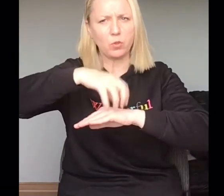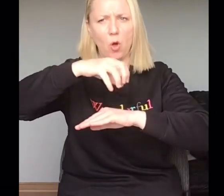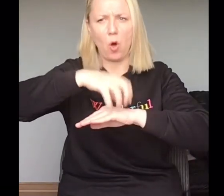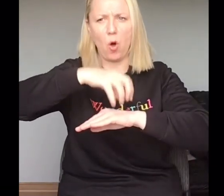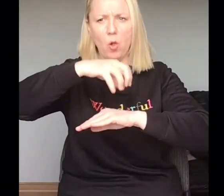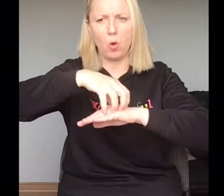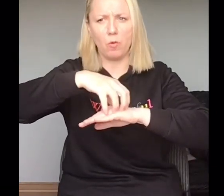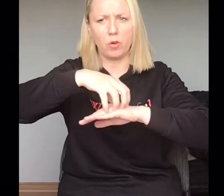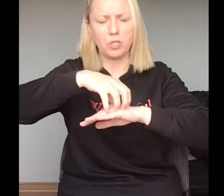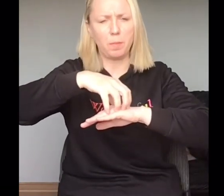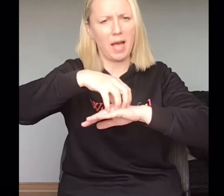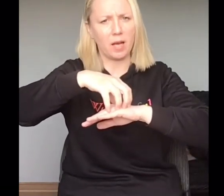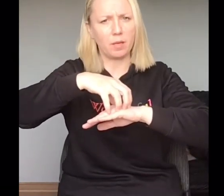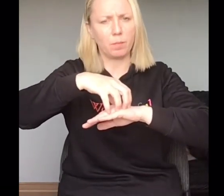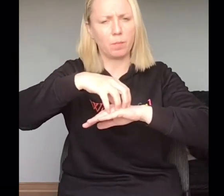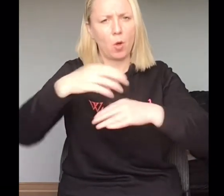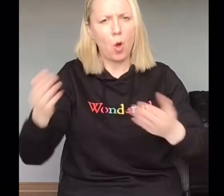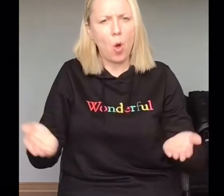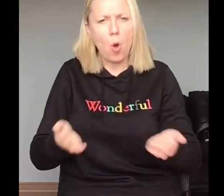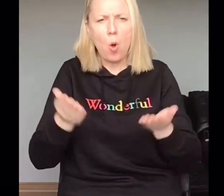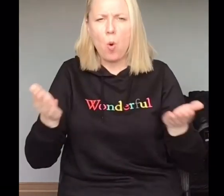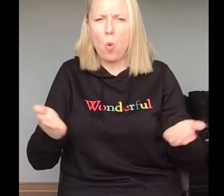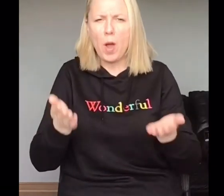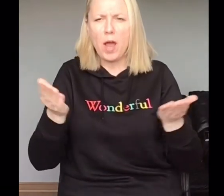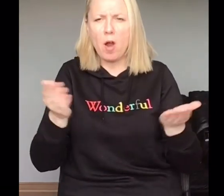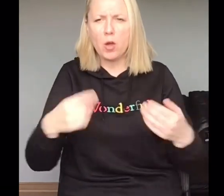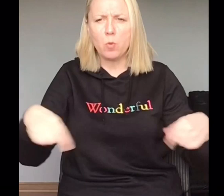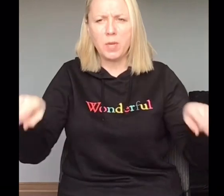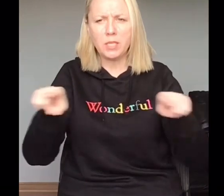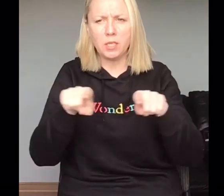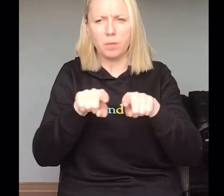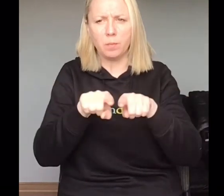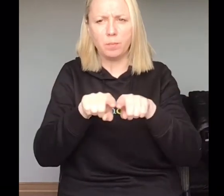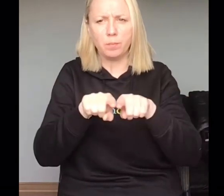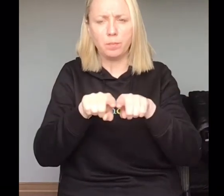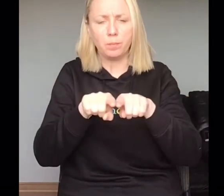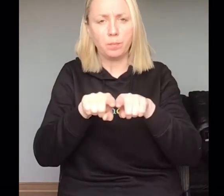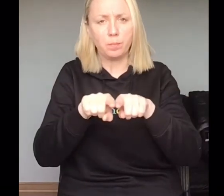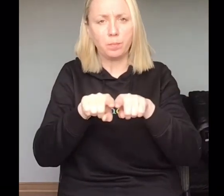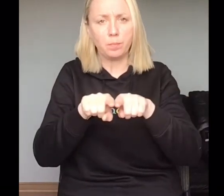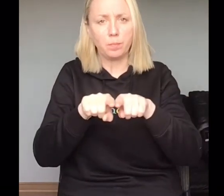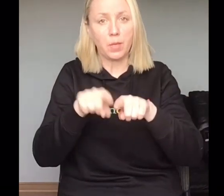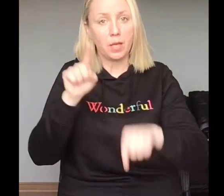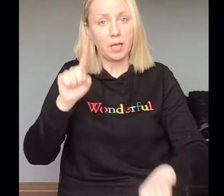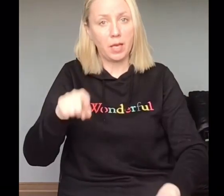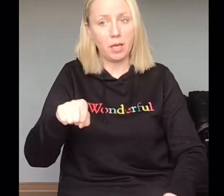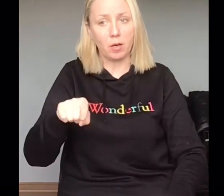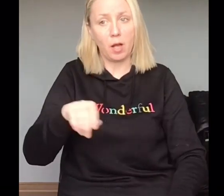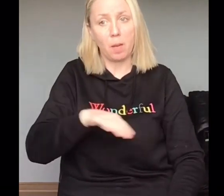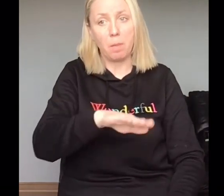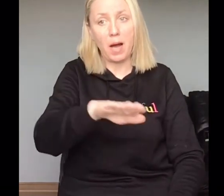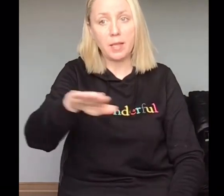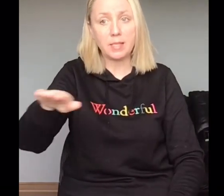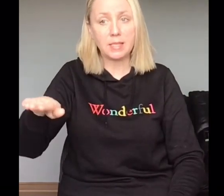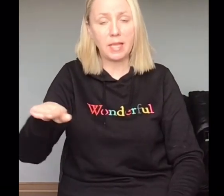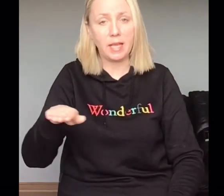all over his back. Where are you meeting him? Here, by this lake,